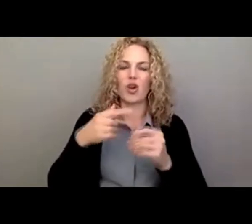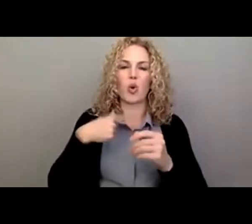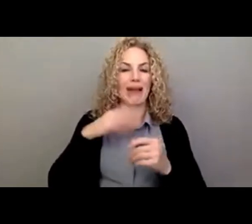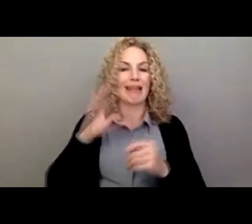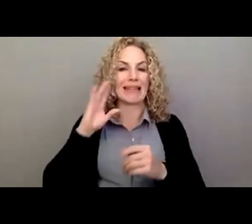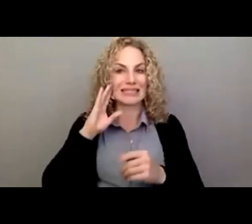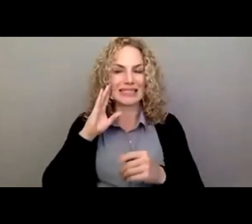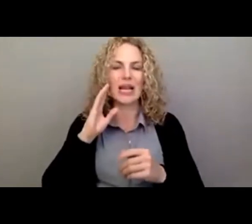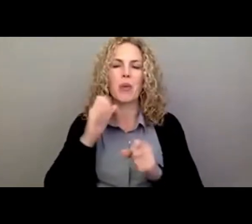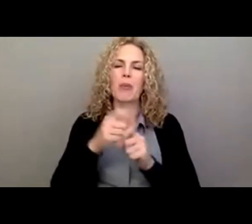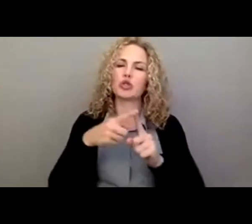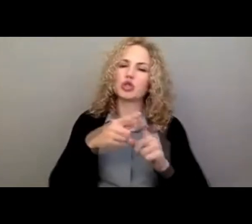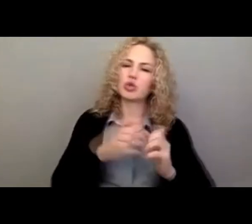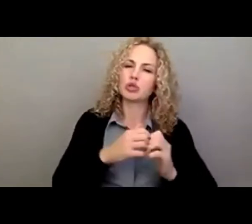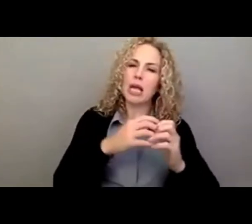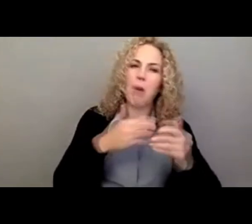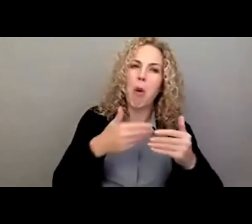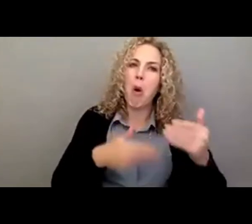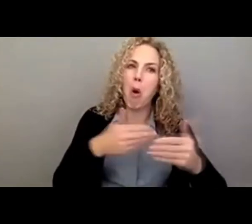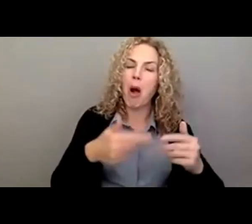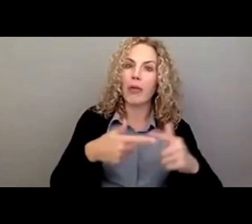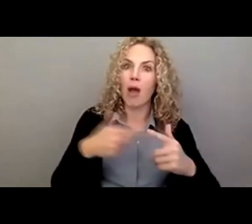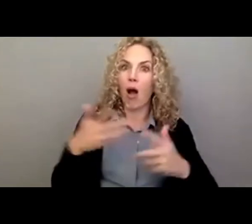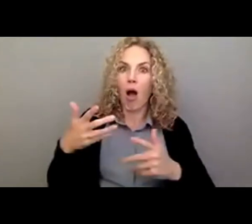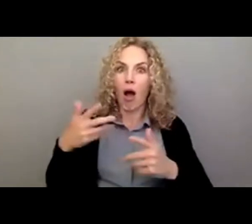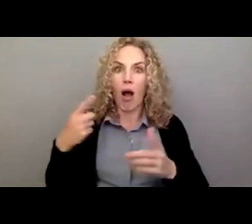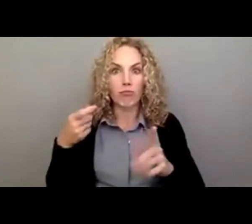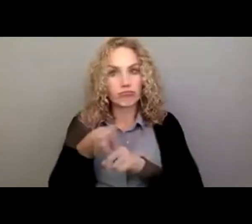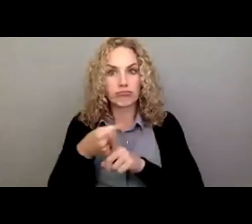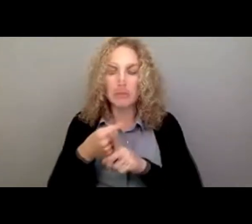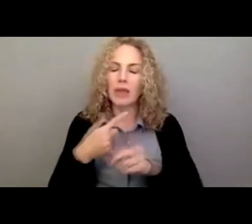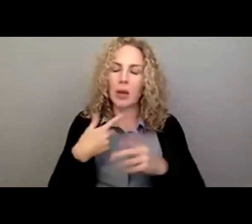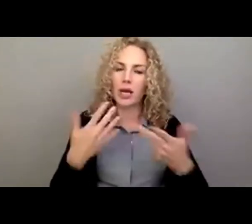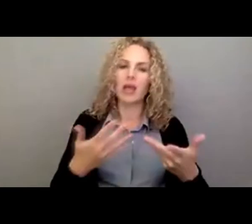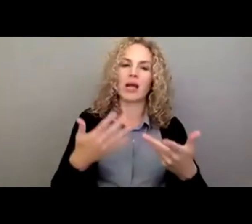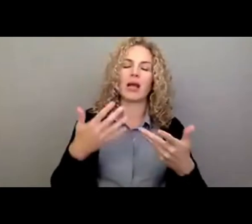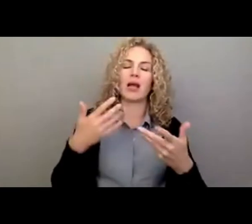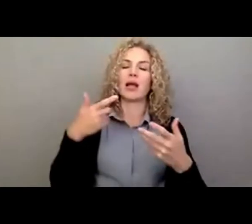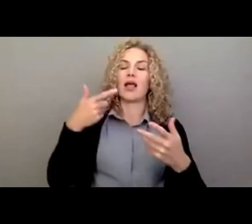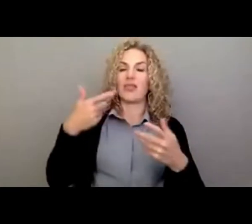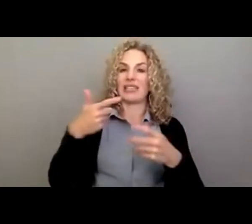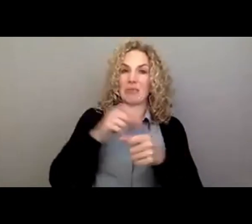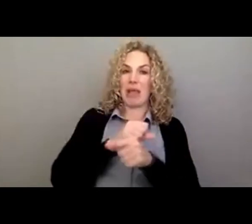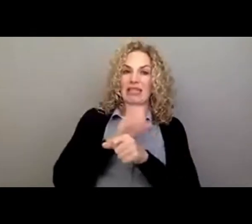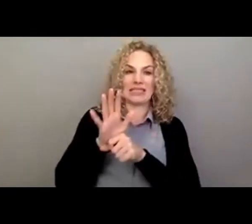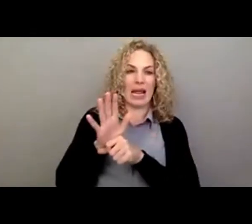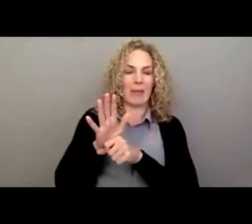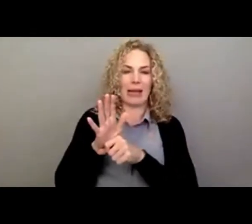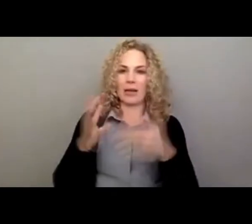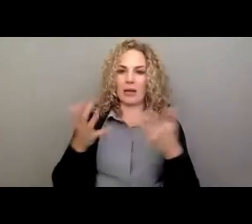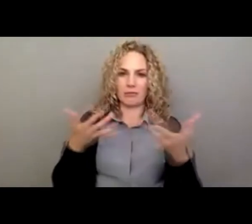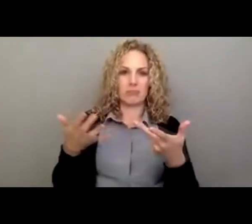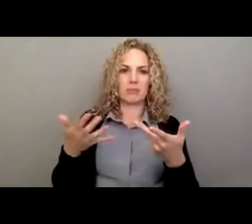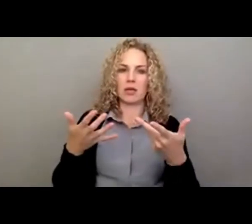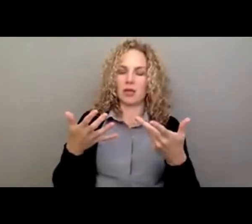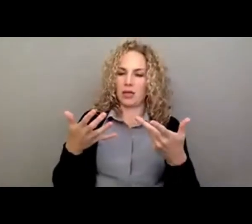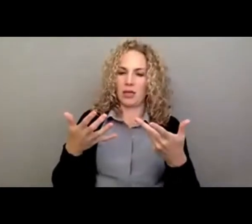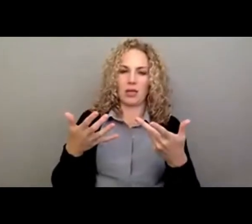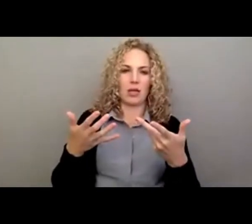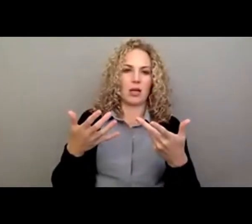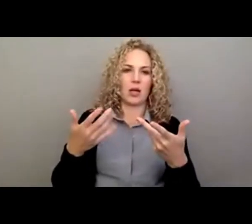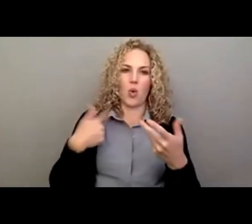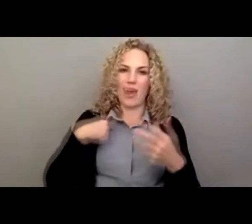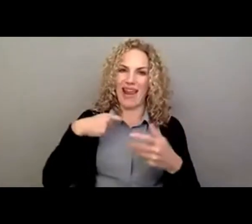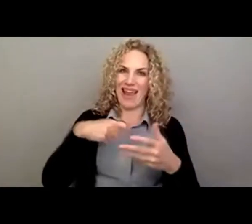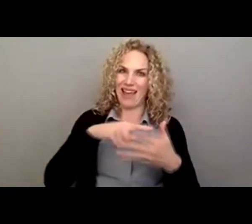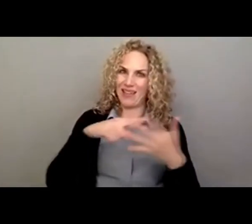our employees, you know, first during this pandemic, because we knew that we wouldn't be able to take care of any of our other obligations until